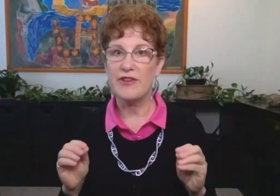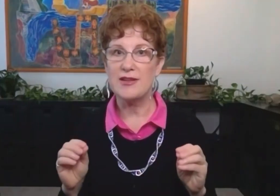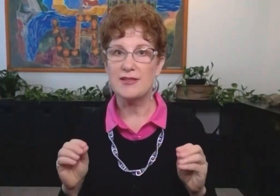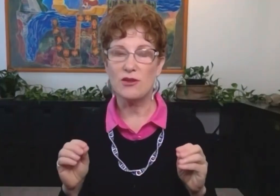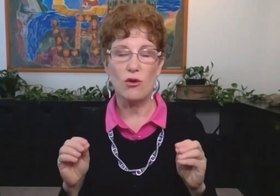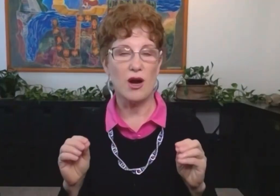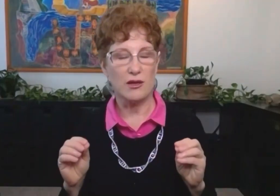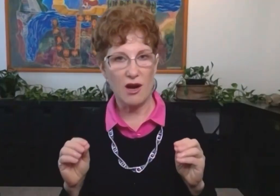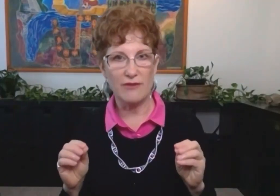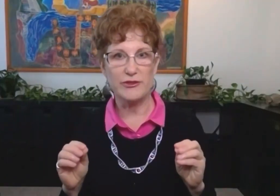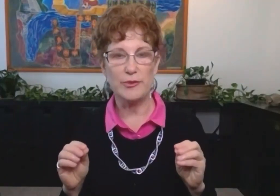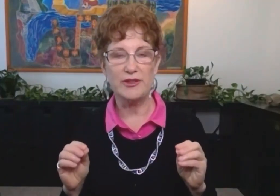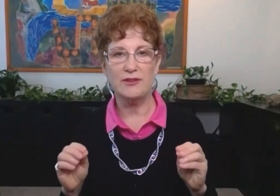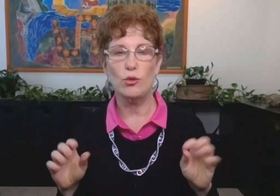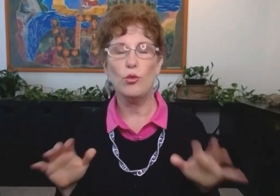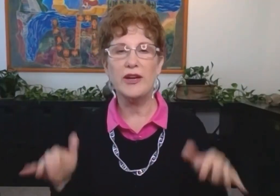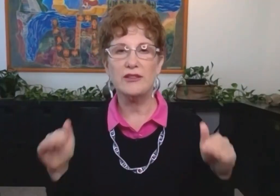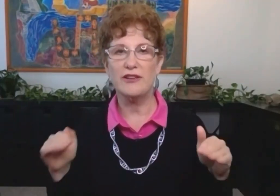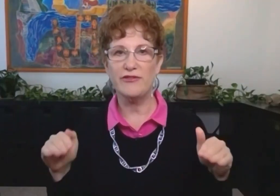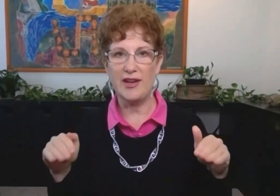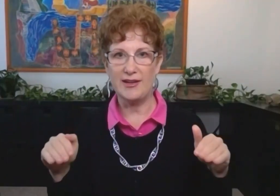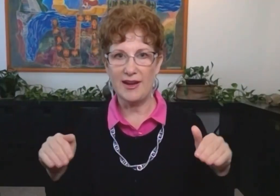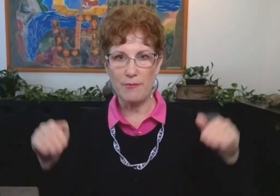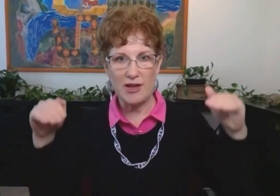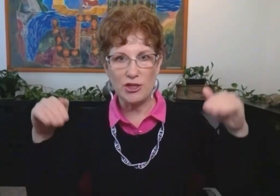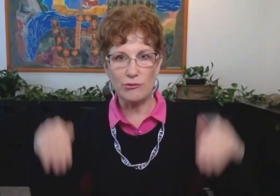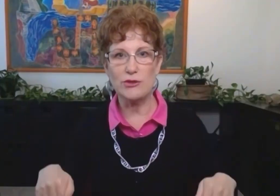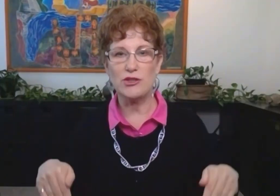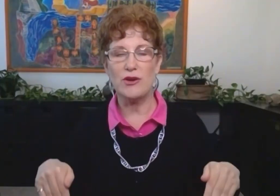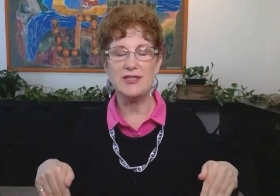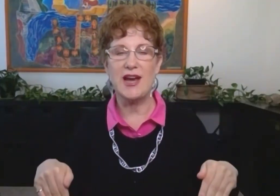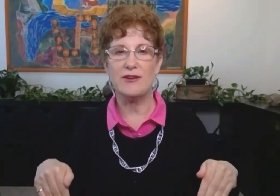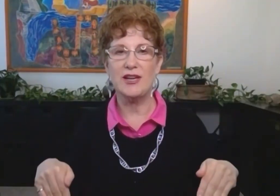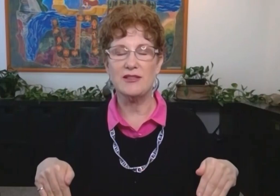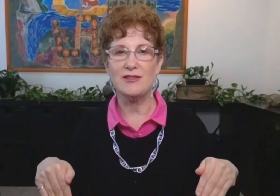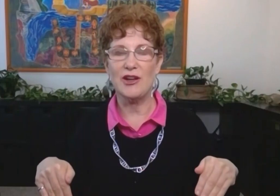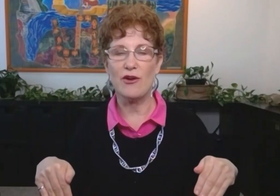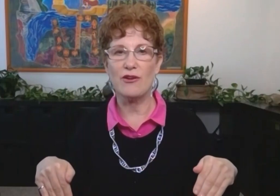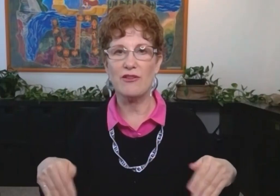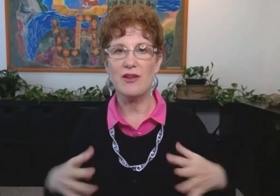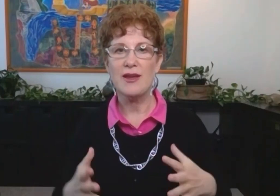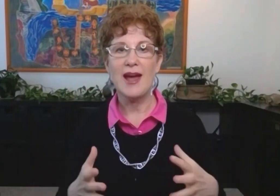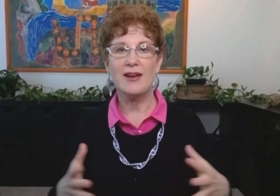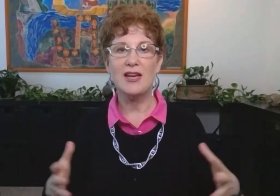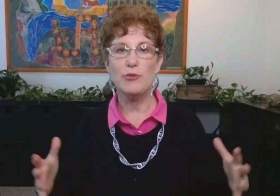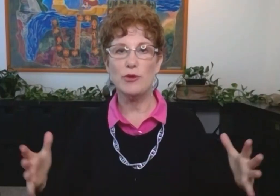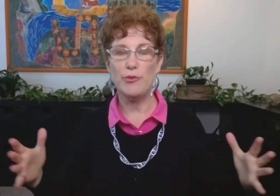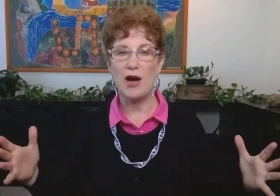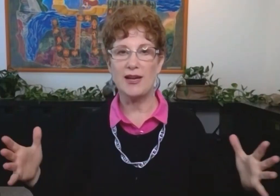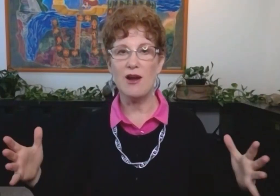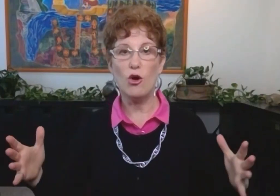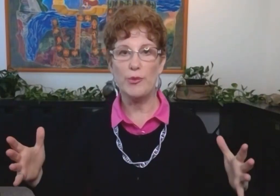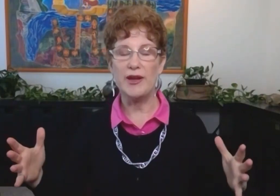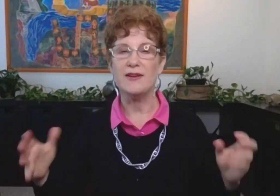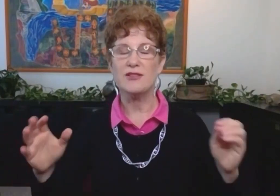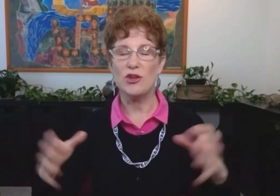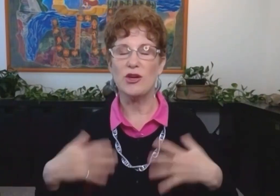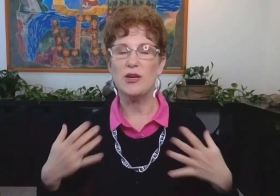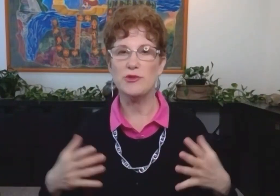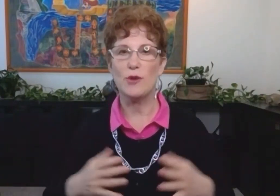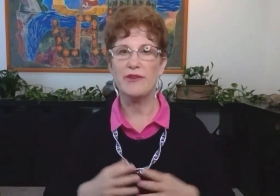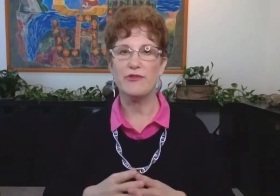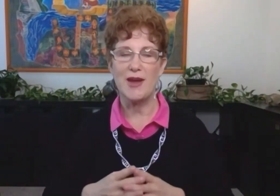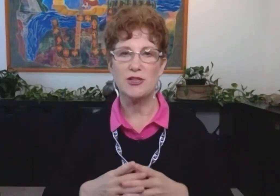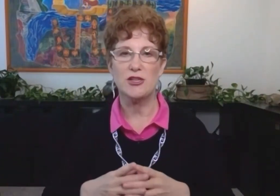get a little nervous or uncomfortable, wiggle your feet. Imagine roots going down into the earth and keep your body open